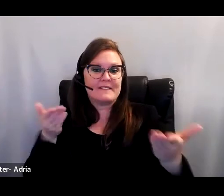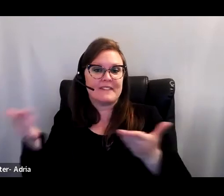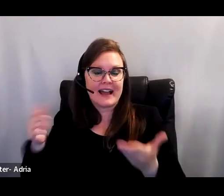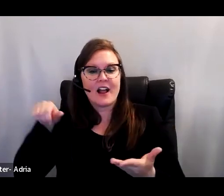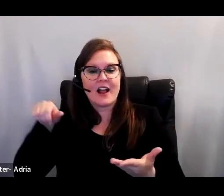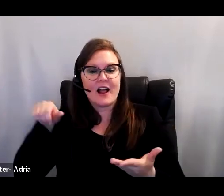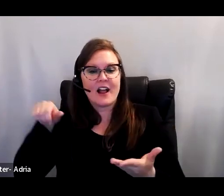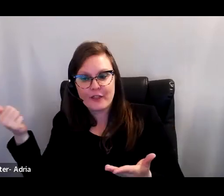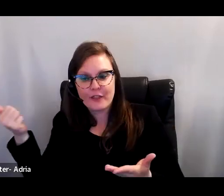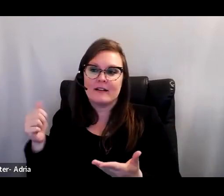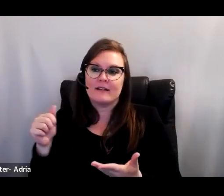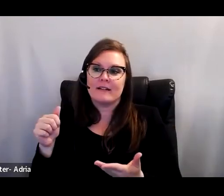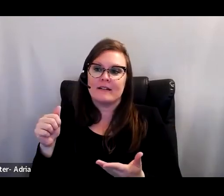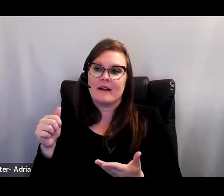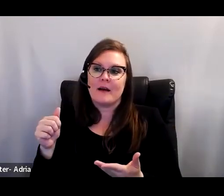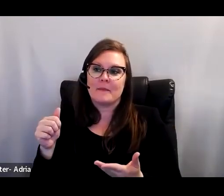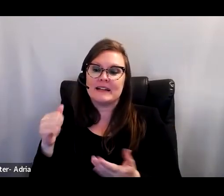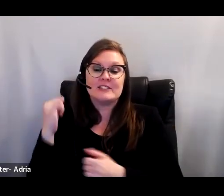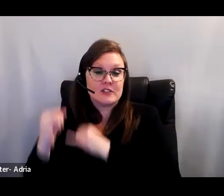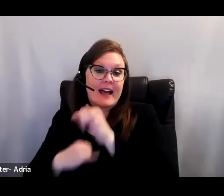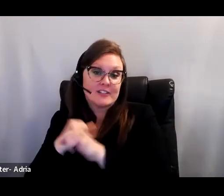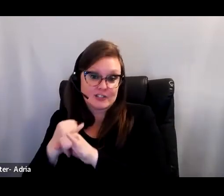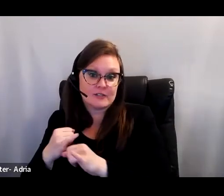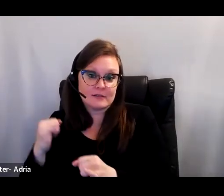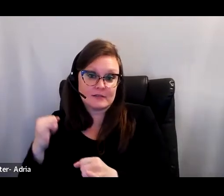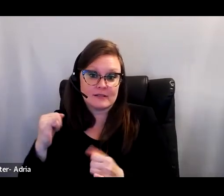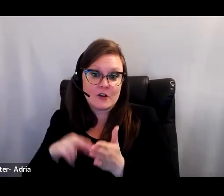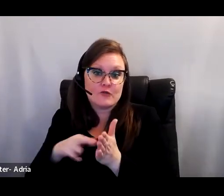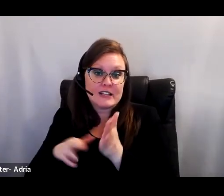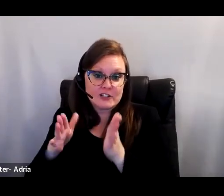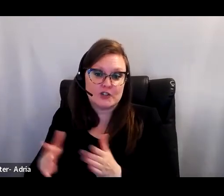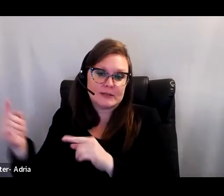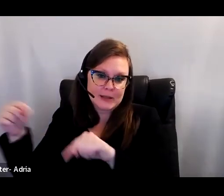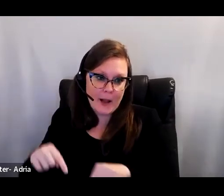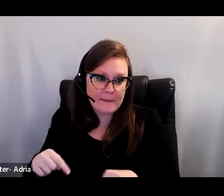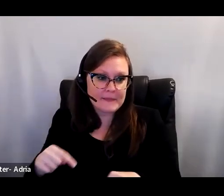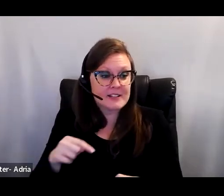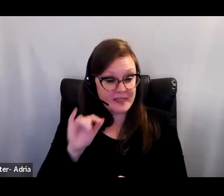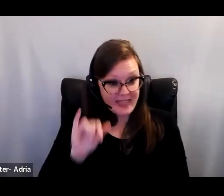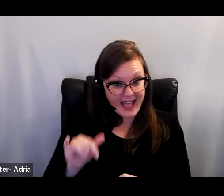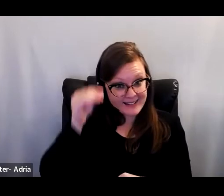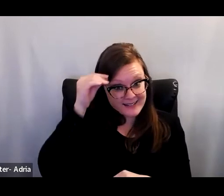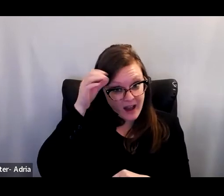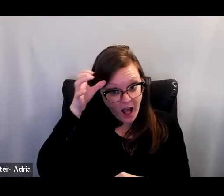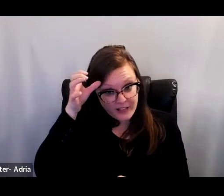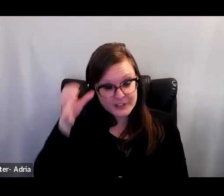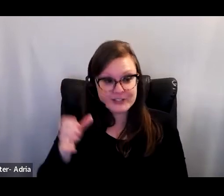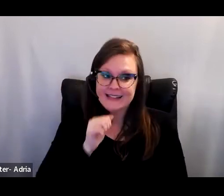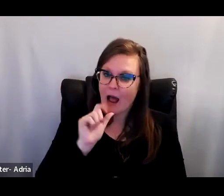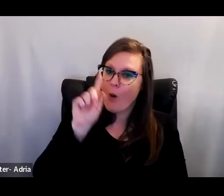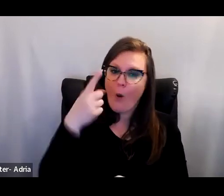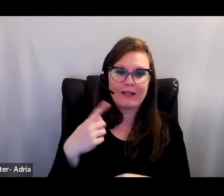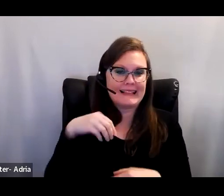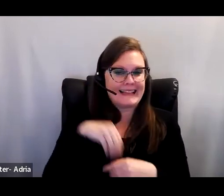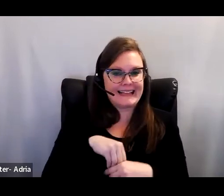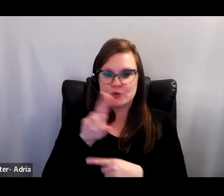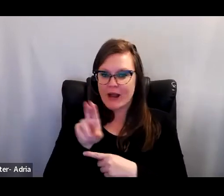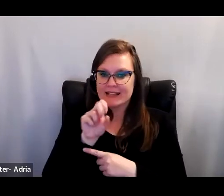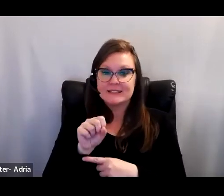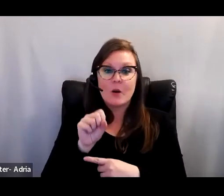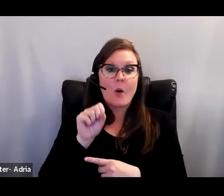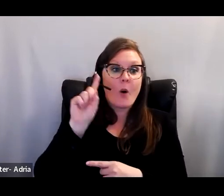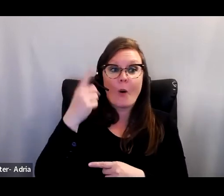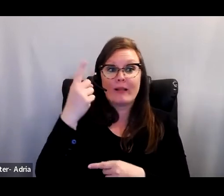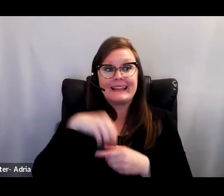Meanwhile, is quite clear that the knowledge needed to address equity concerns in education do not lie only in the U.S. or in any one country.